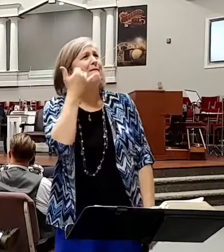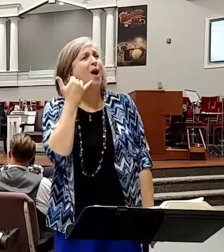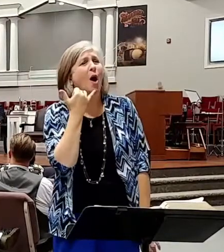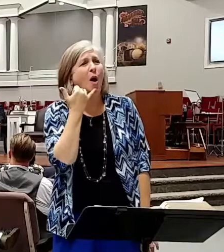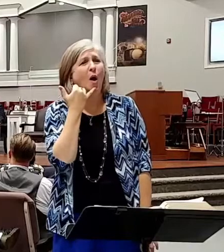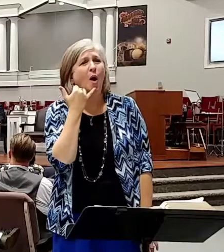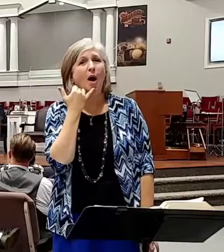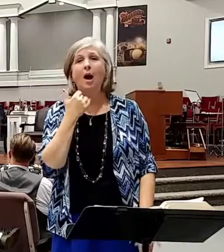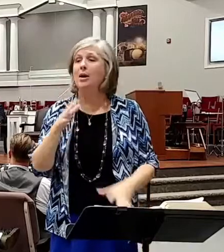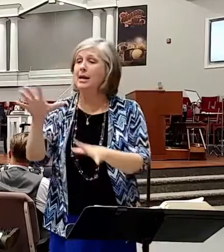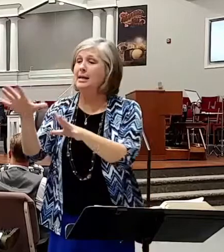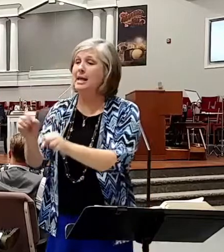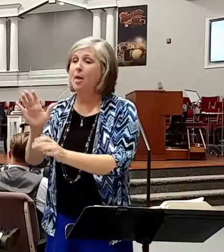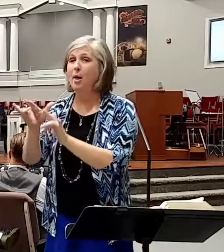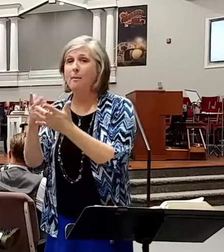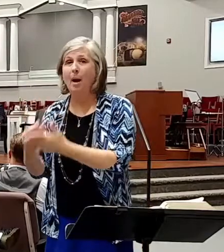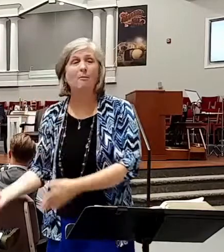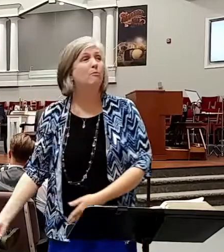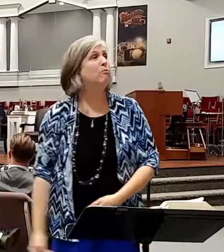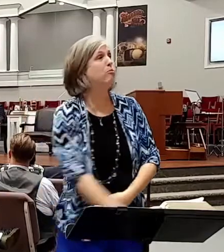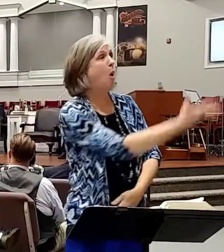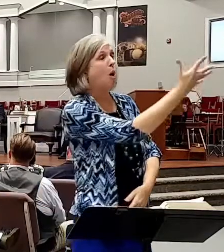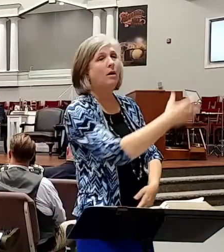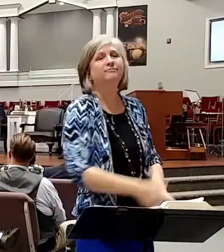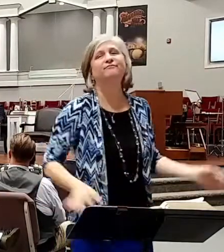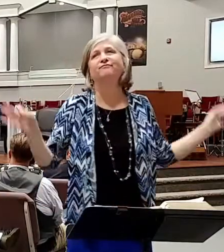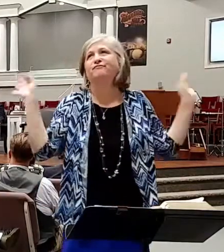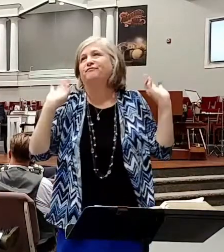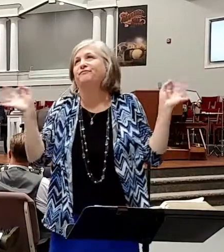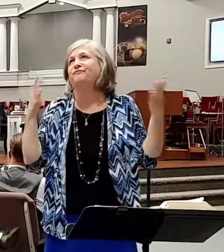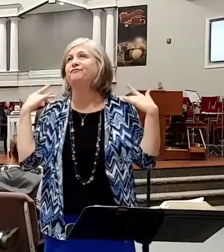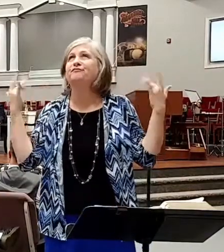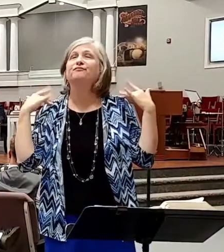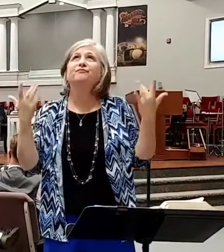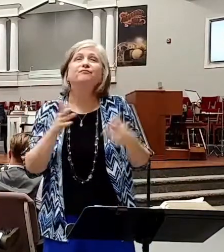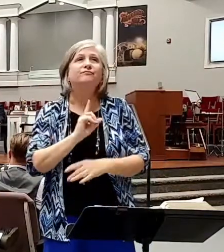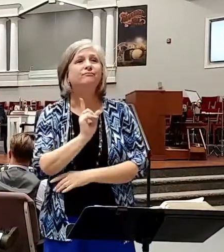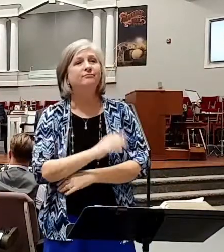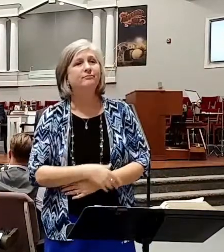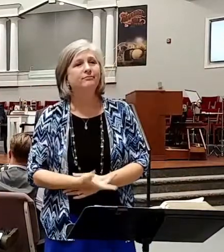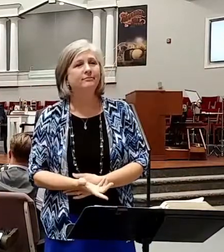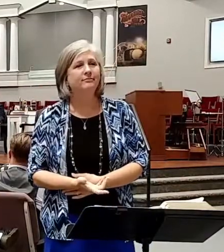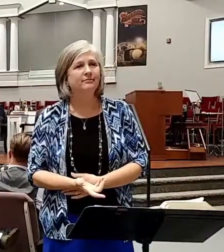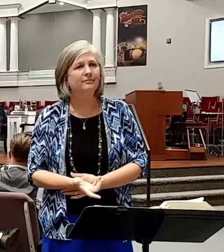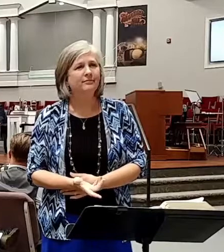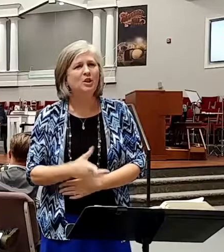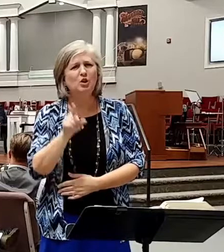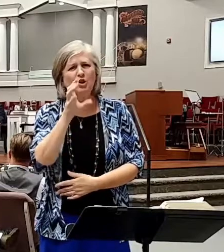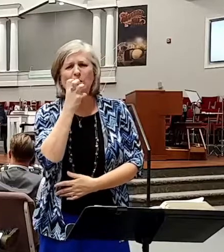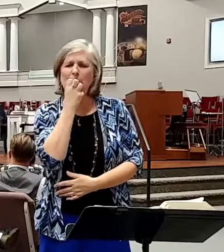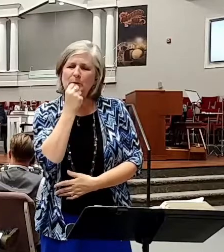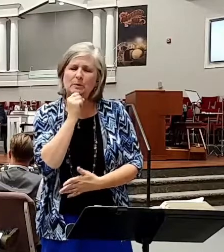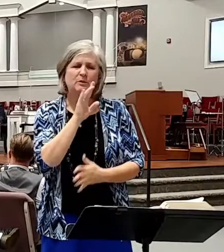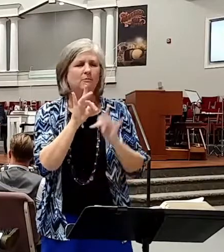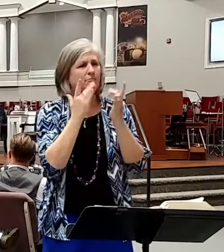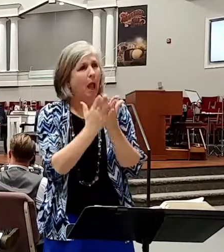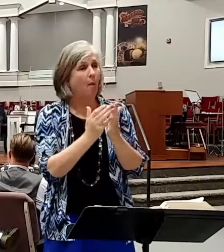their Bible and flung it in the bushes somewhere, they wouldn't be too upset about it. You ought to cherish your Bible because without this book being